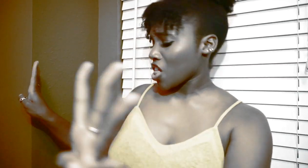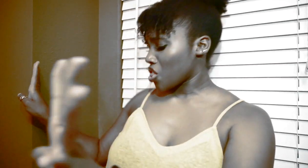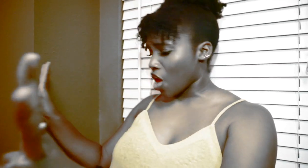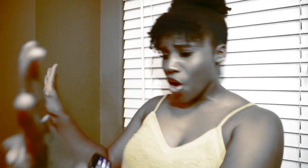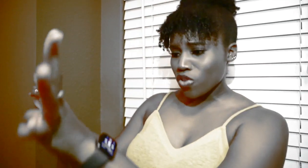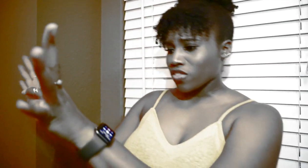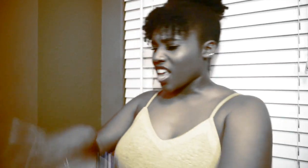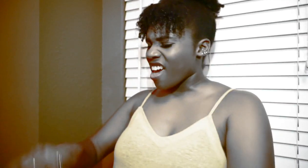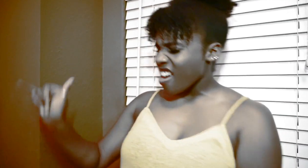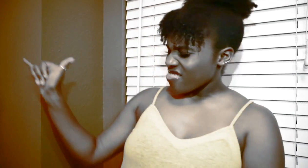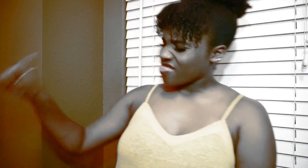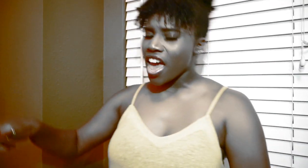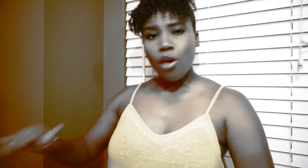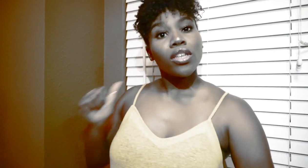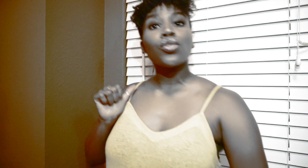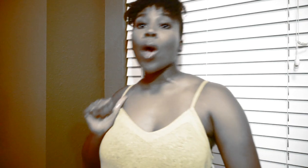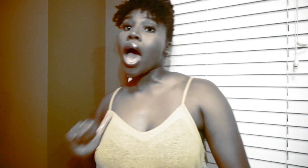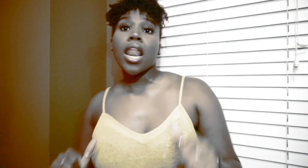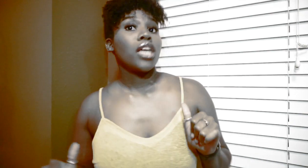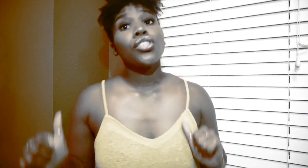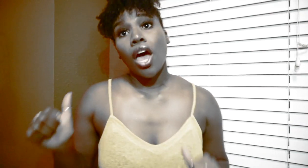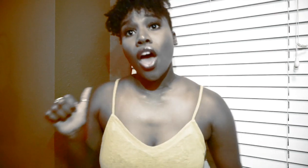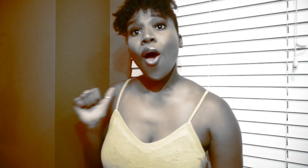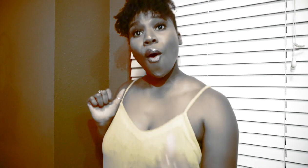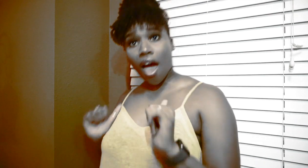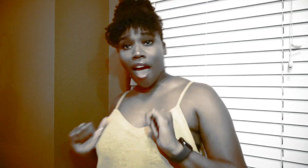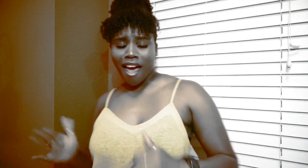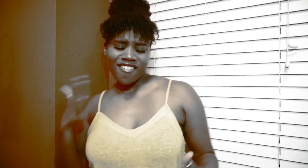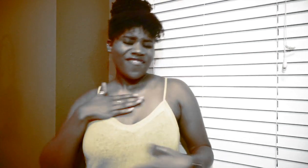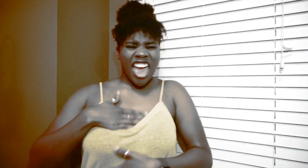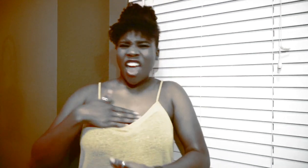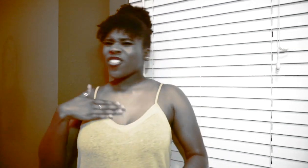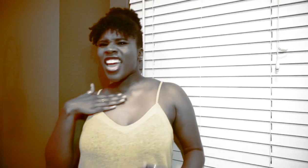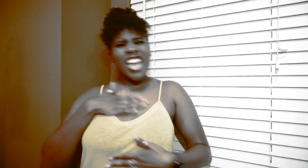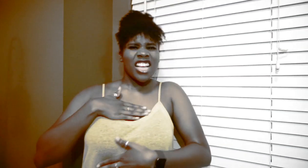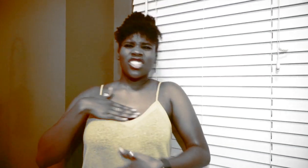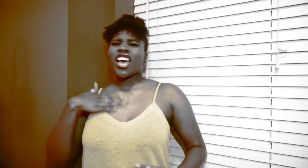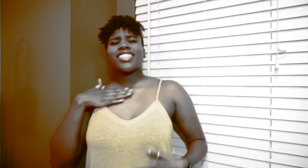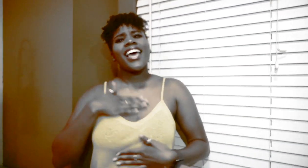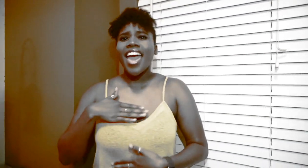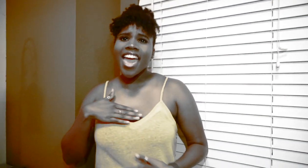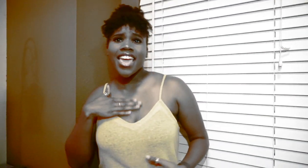closing That was quite a show Very entertaining